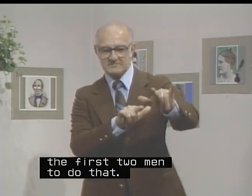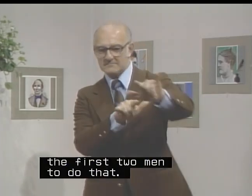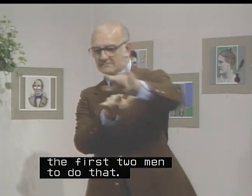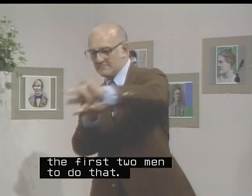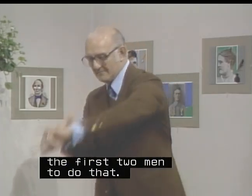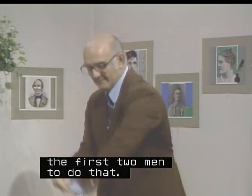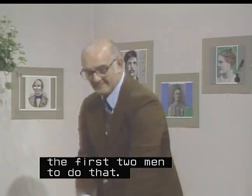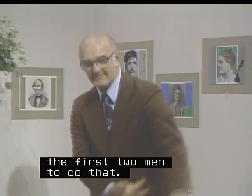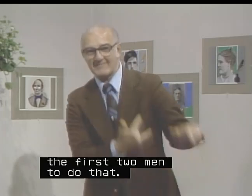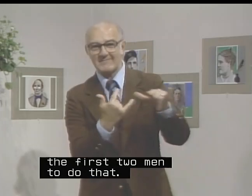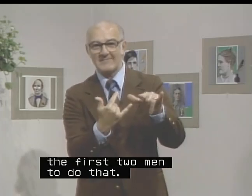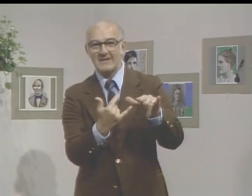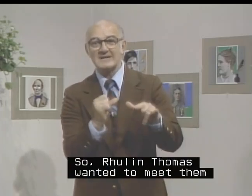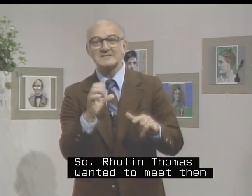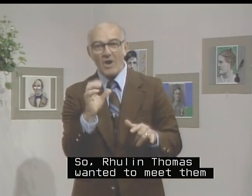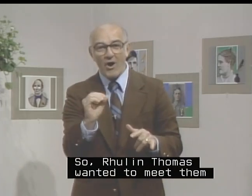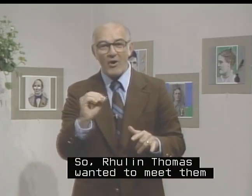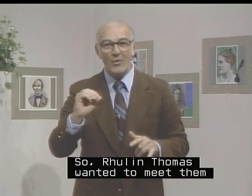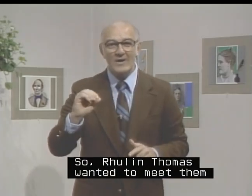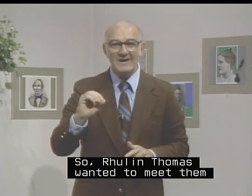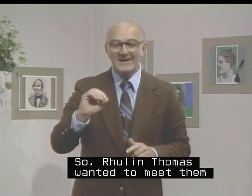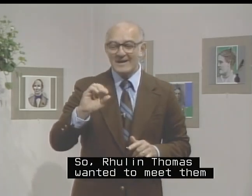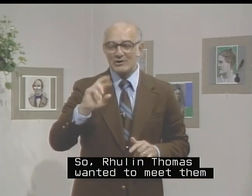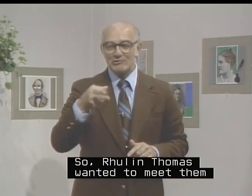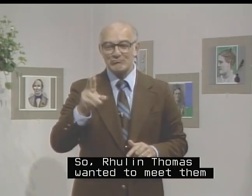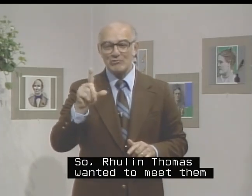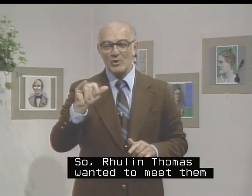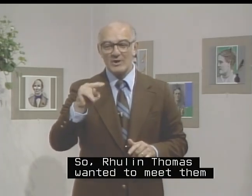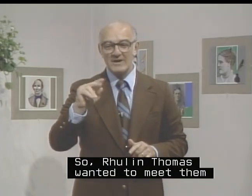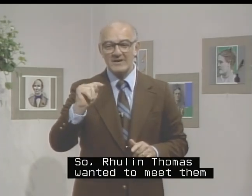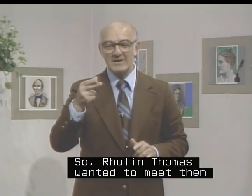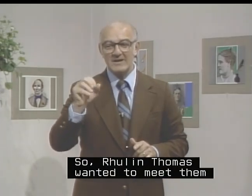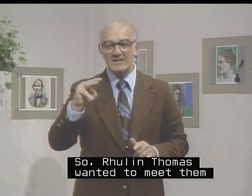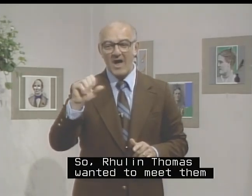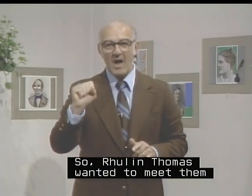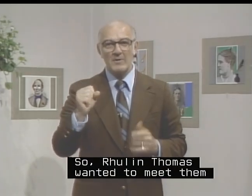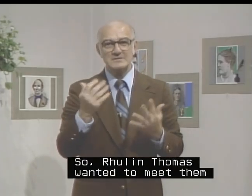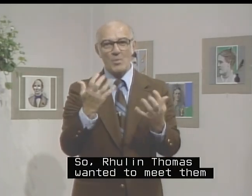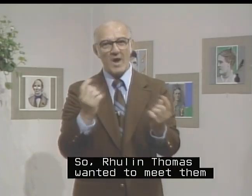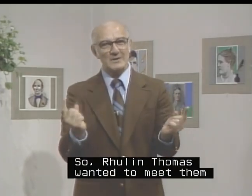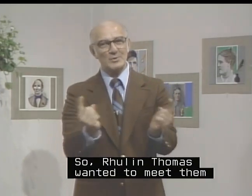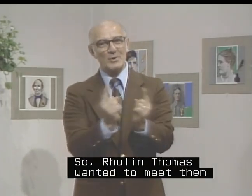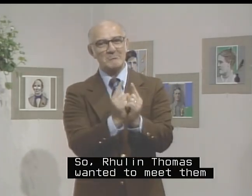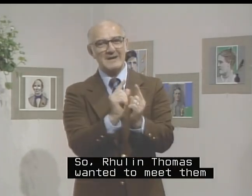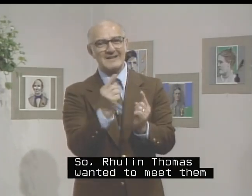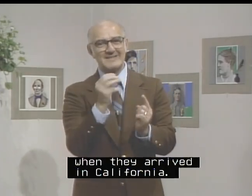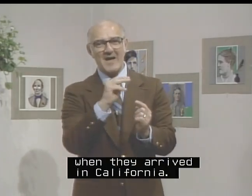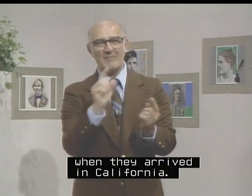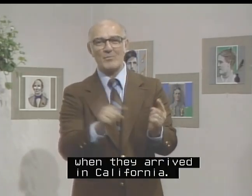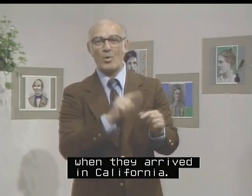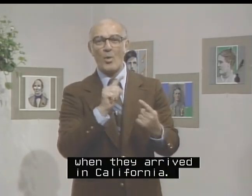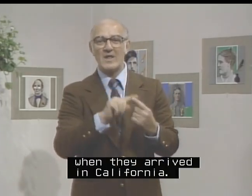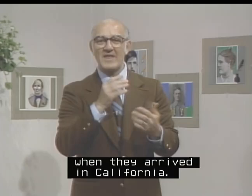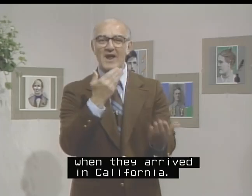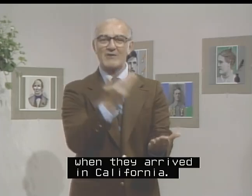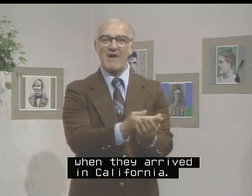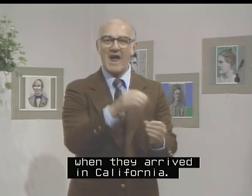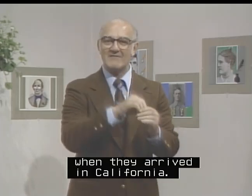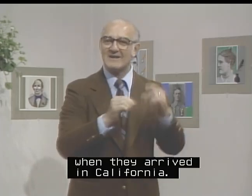Mmm. Mmm. Mmm. So, Rulon Thomas wanted to meet them when they arrived in